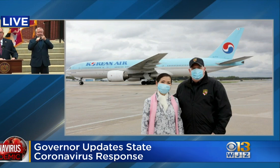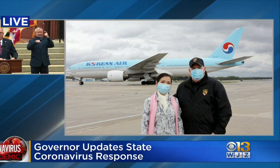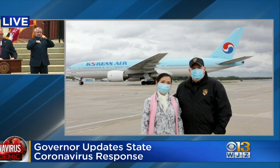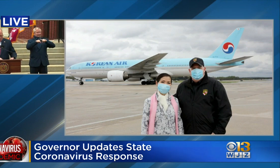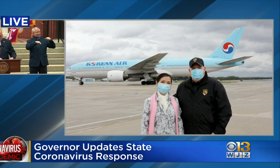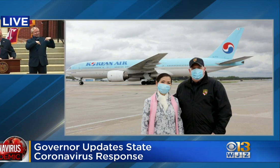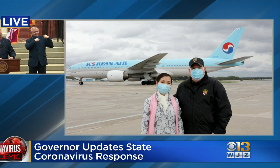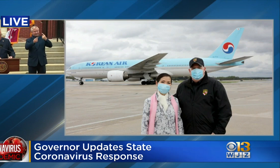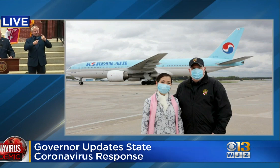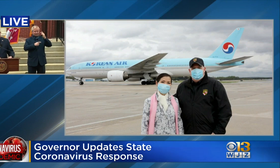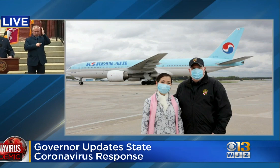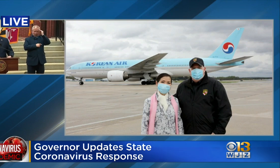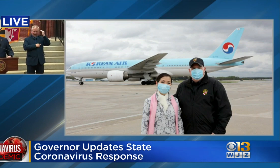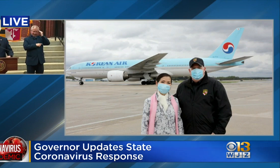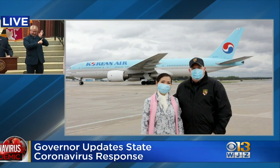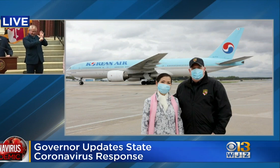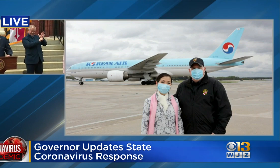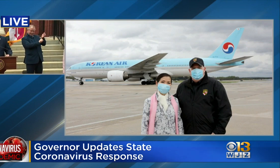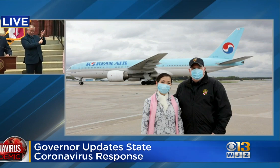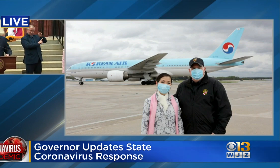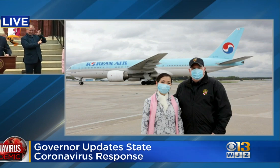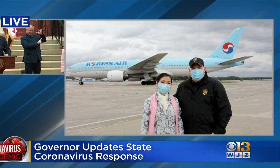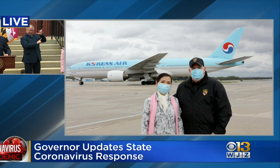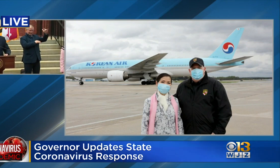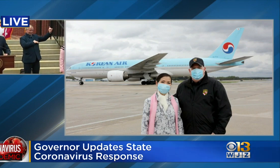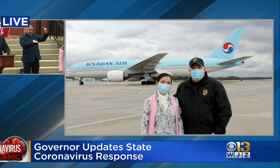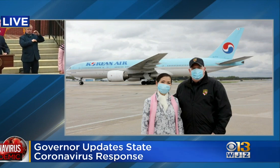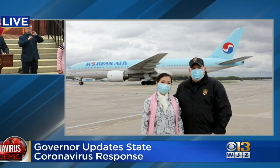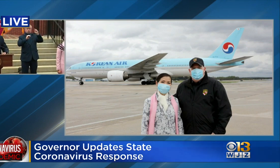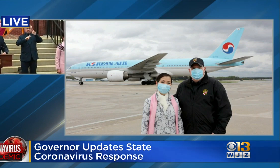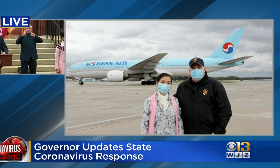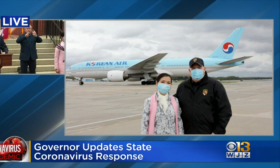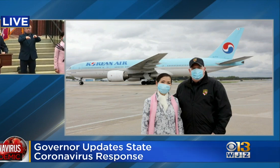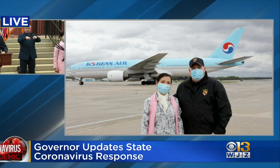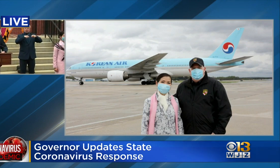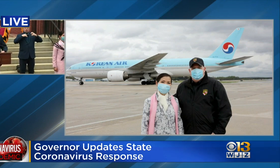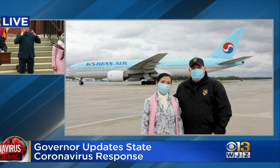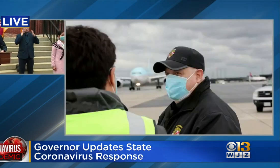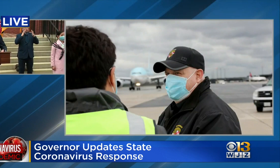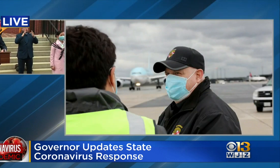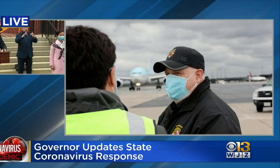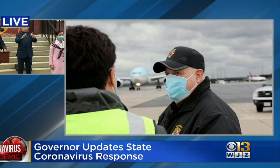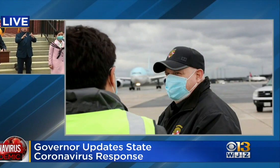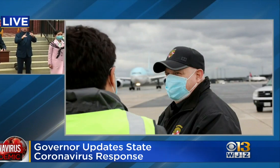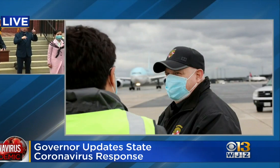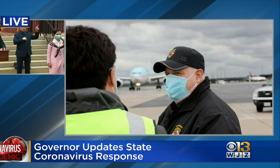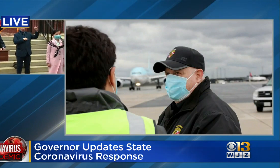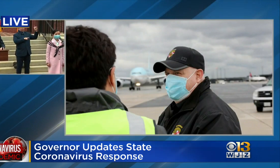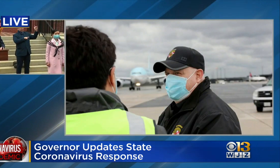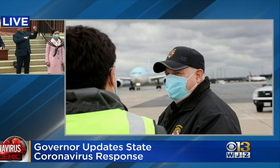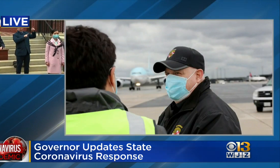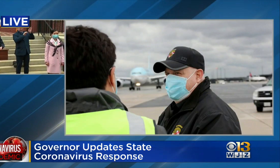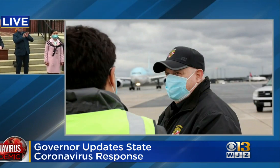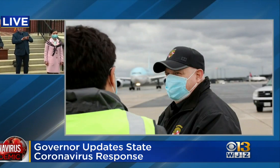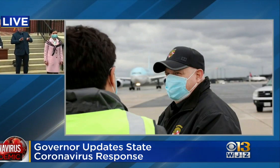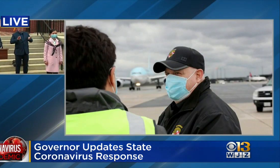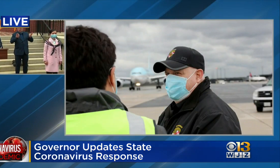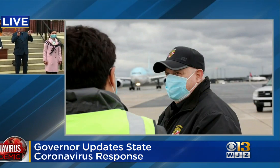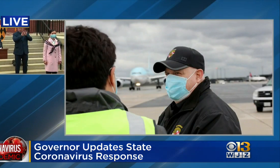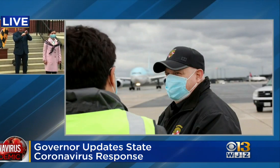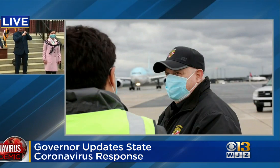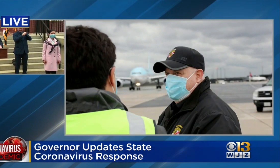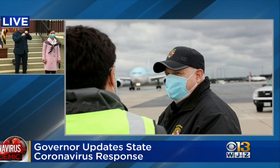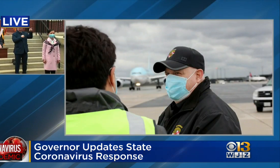which had no passengers but which was carrying a very important payload of lab-gun COVID